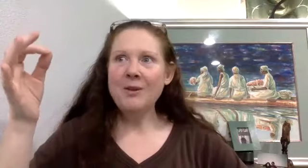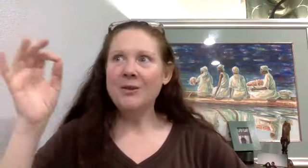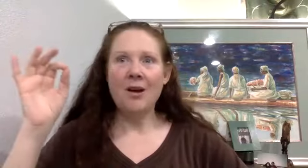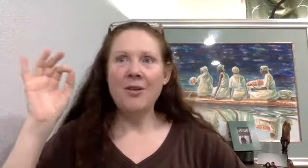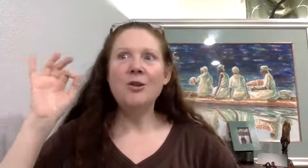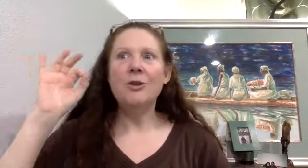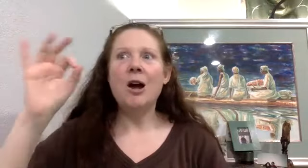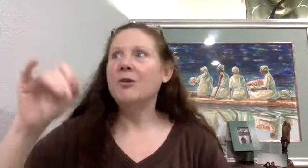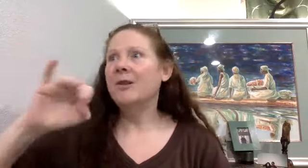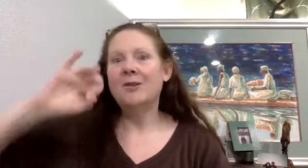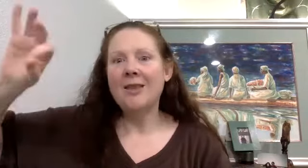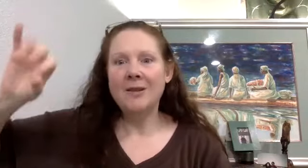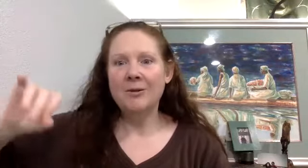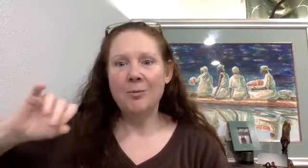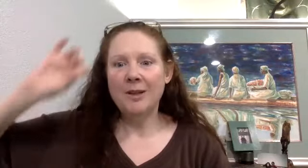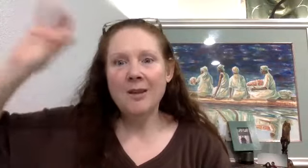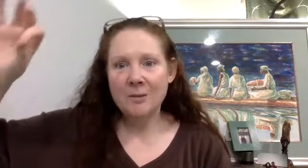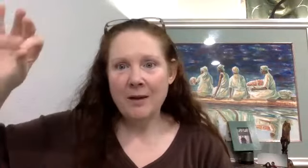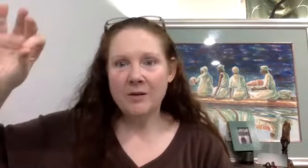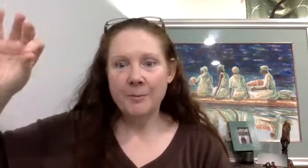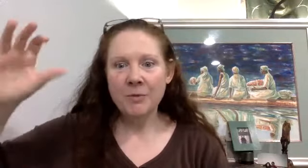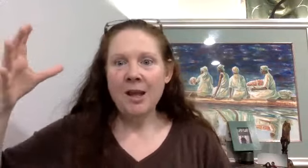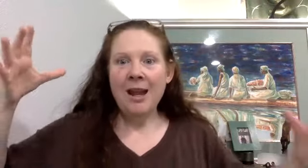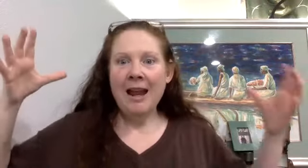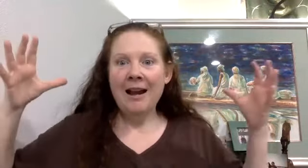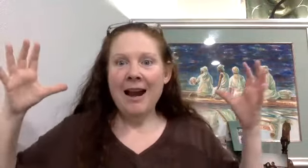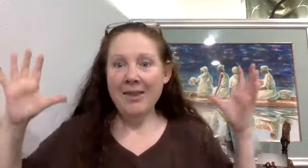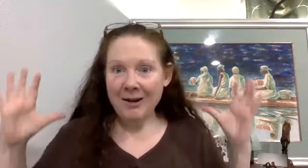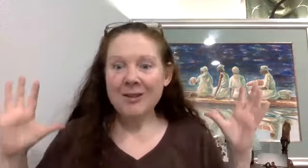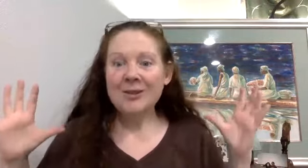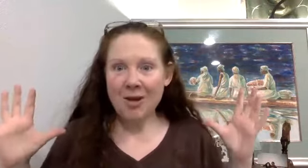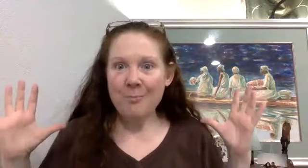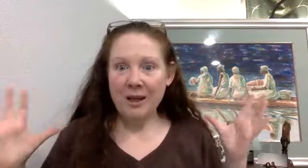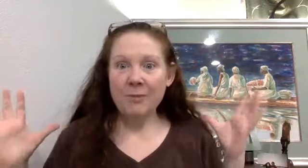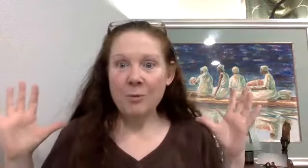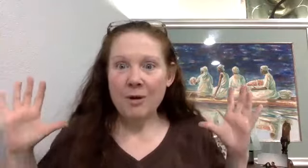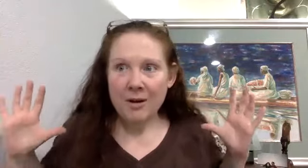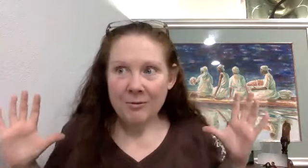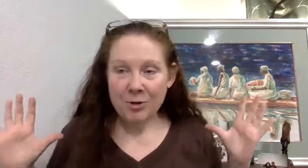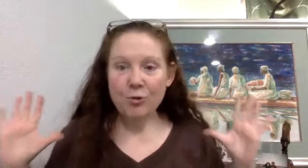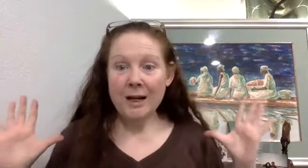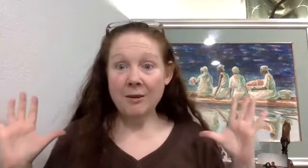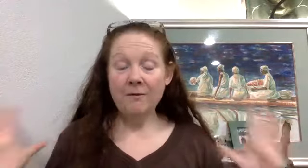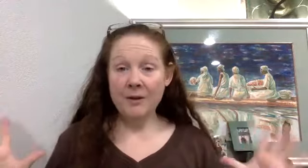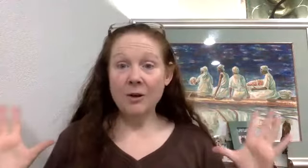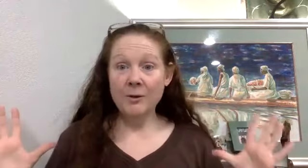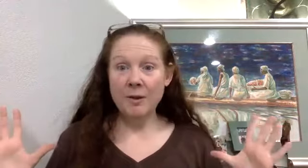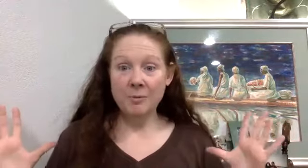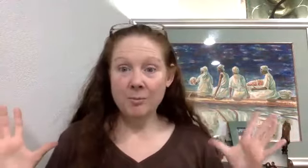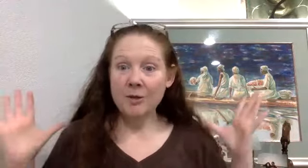is then the doctor says, take this L-DOPA, take this medicine. And they stop being, treating the physical symptoms because